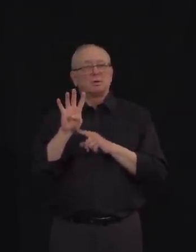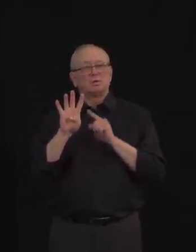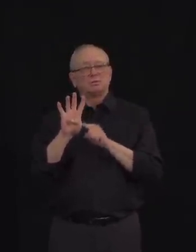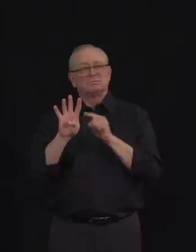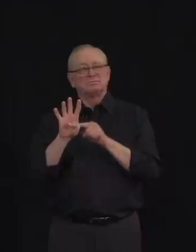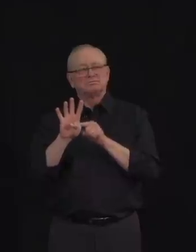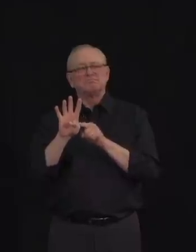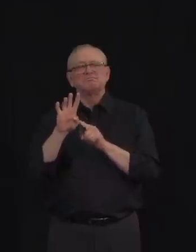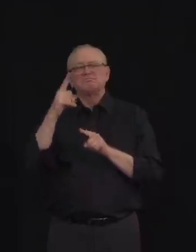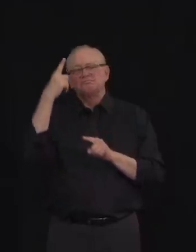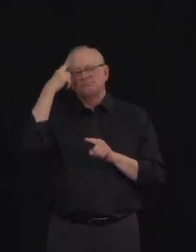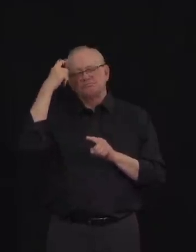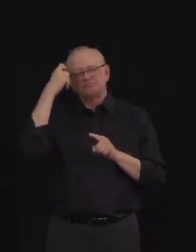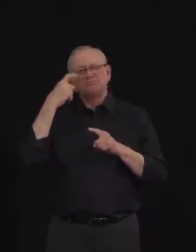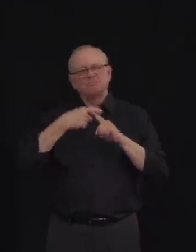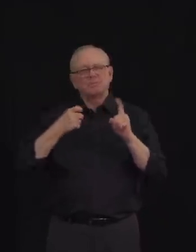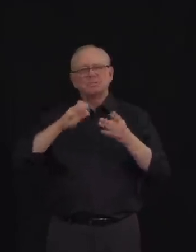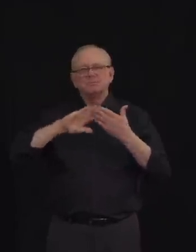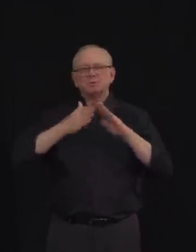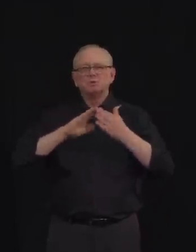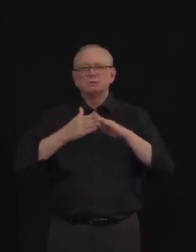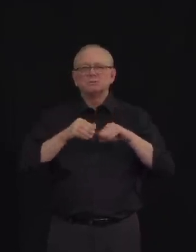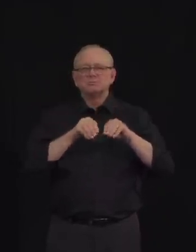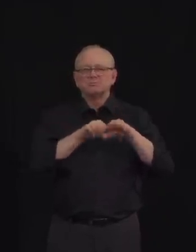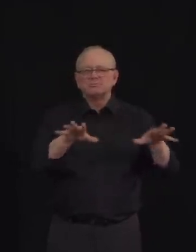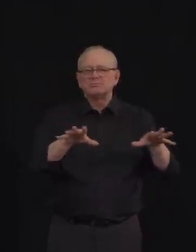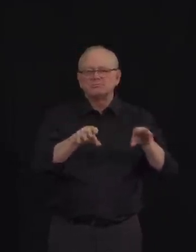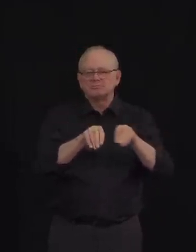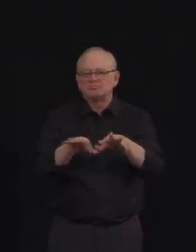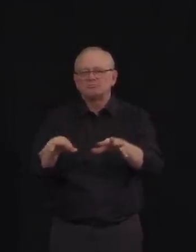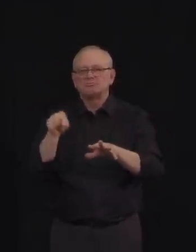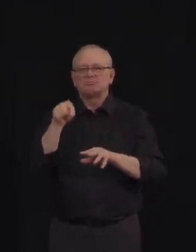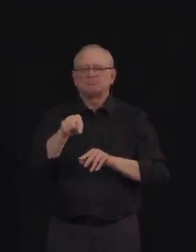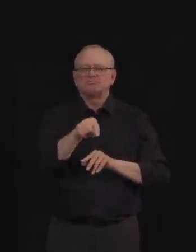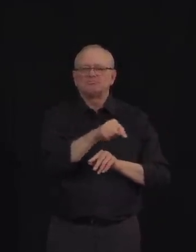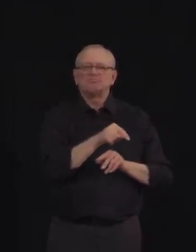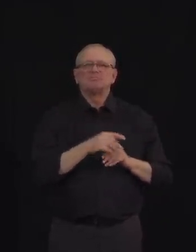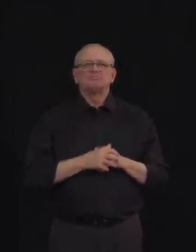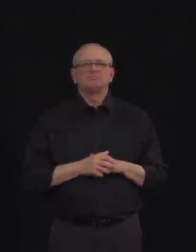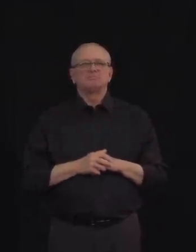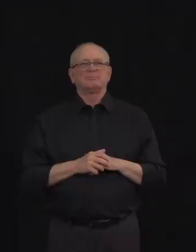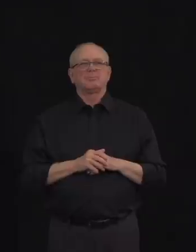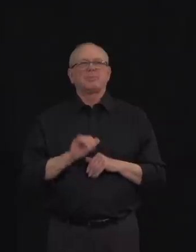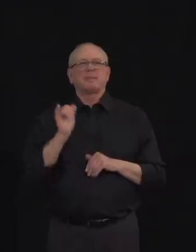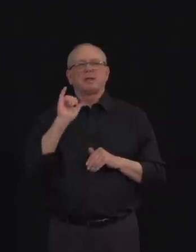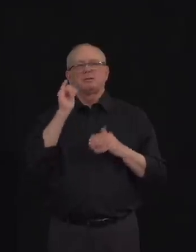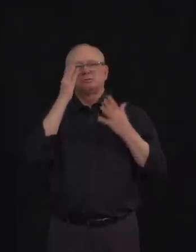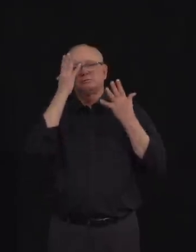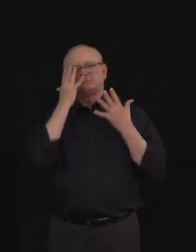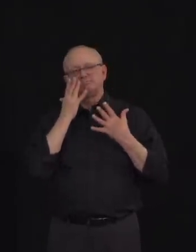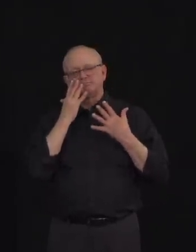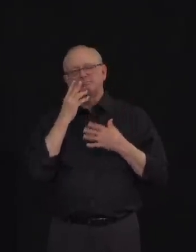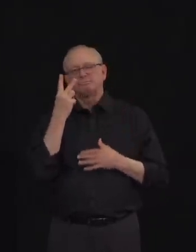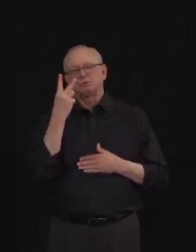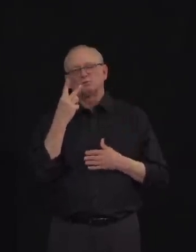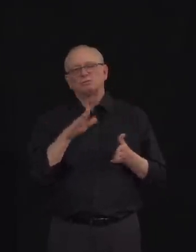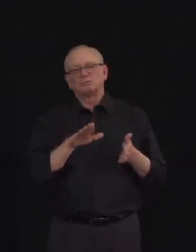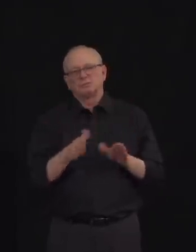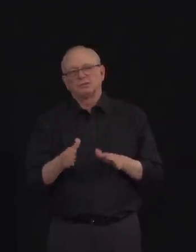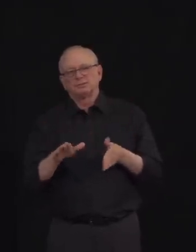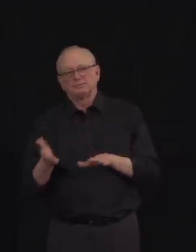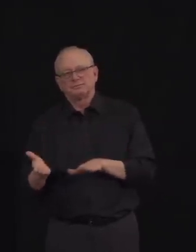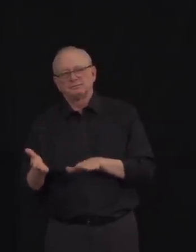report an additional two deaths from COVID-19. One of these deaths occurred in the Care West SARC